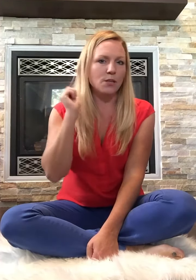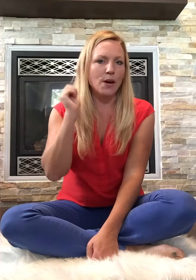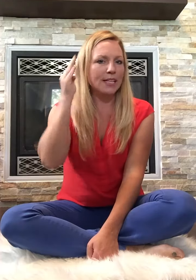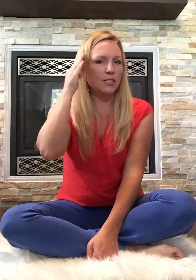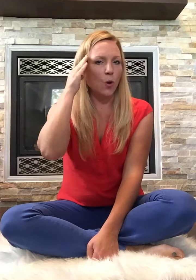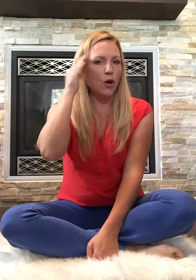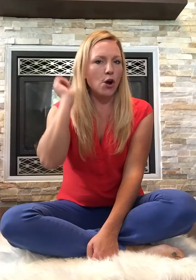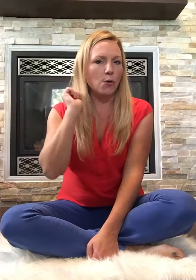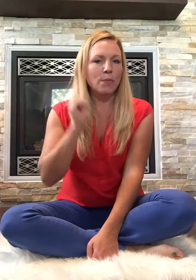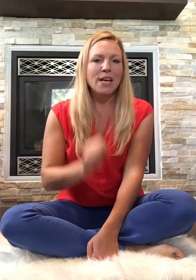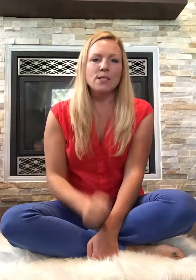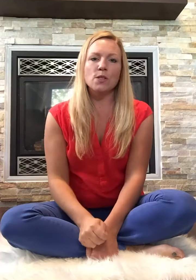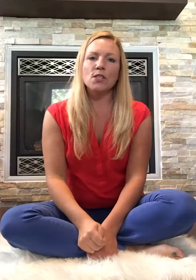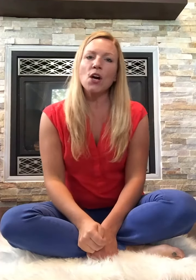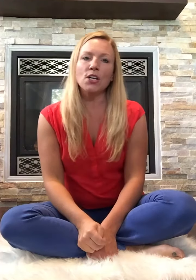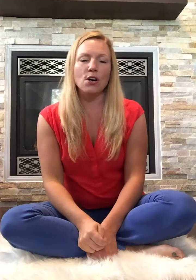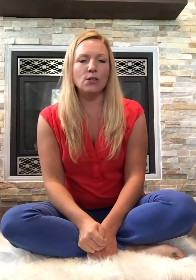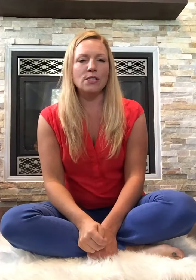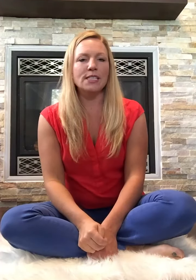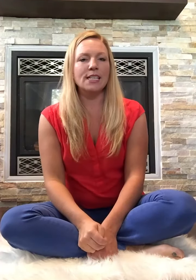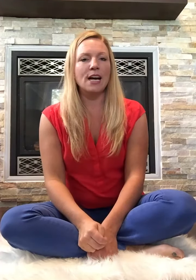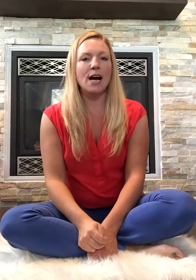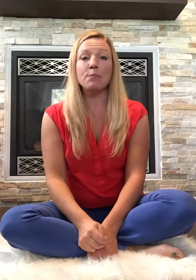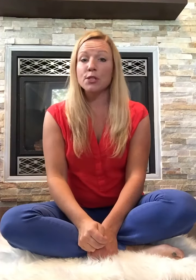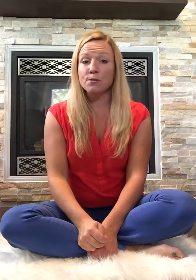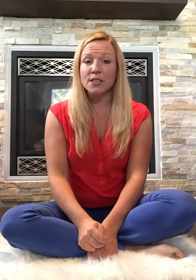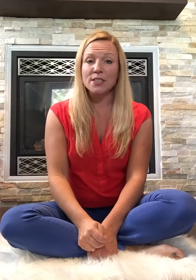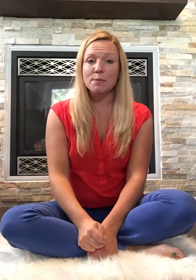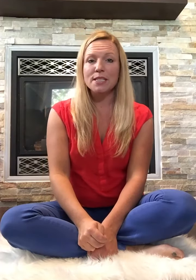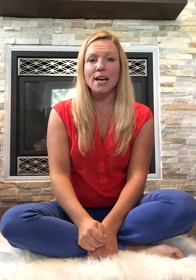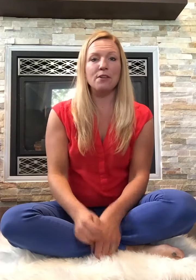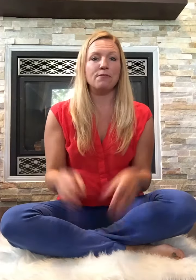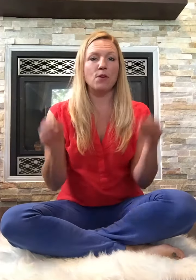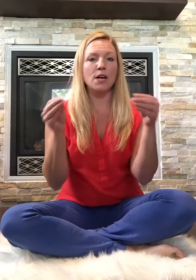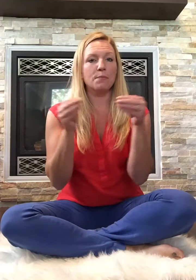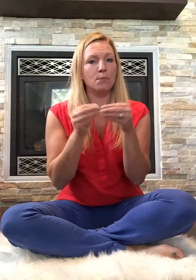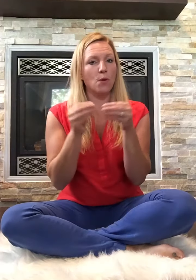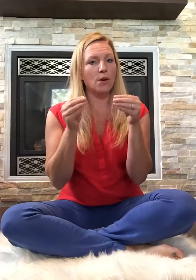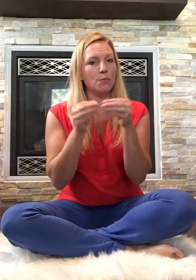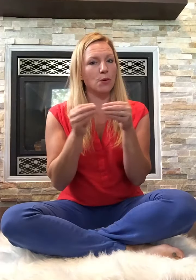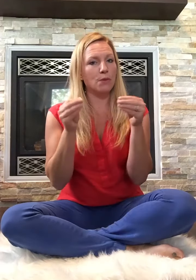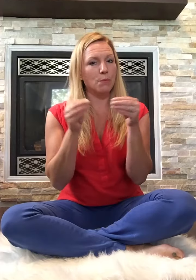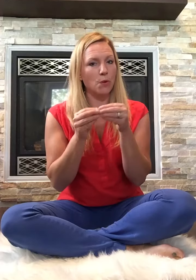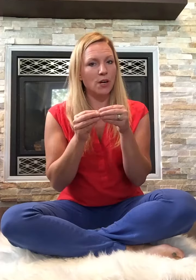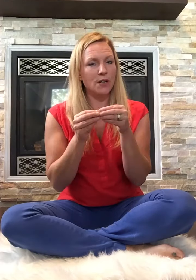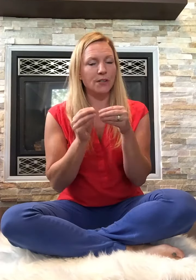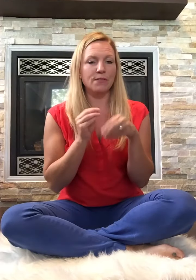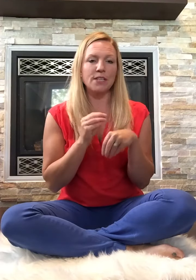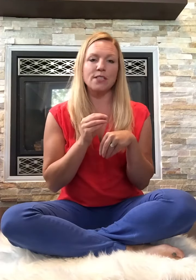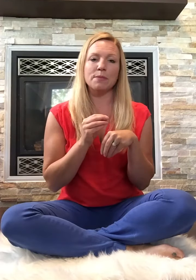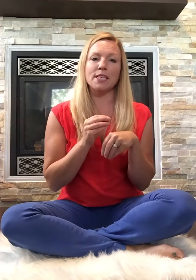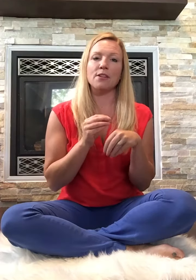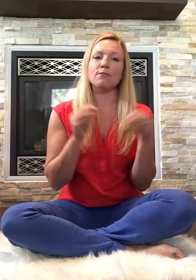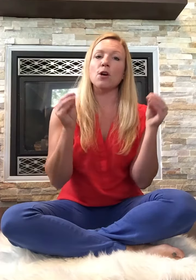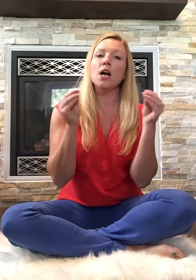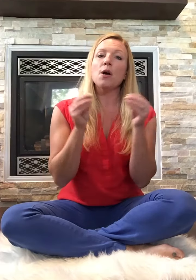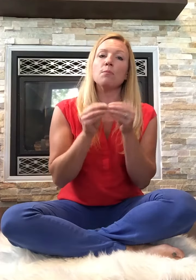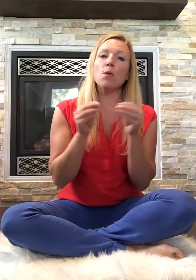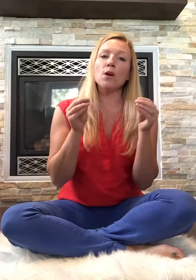all right so no. So the song goes put your fingertips together for more more more your fingertips together for more